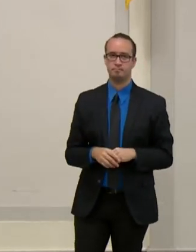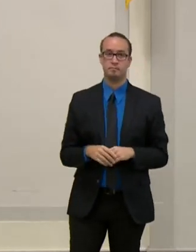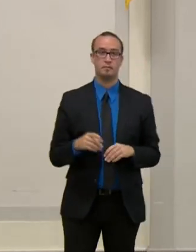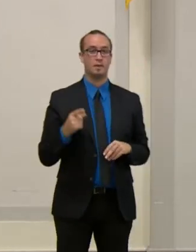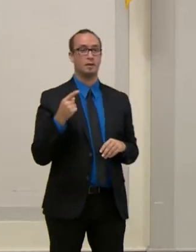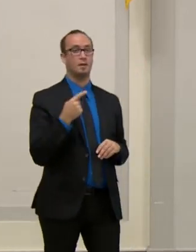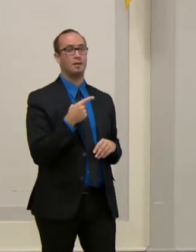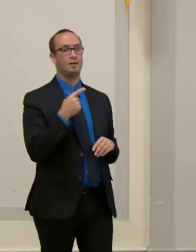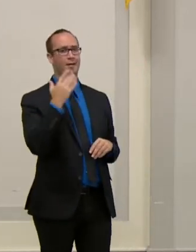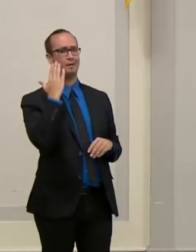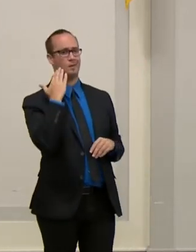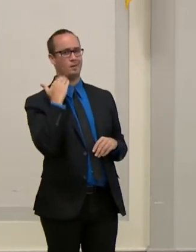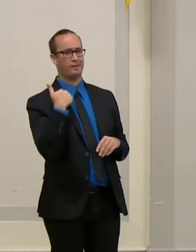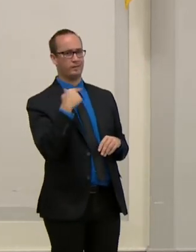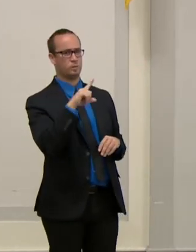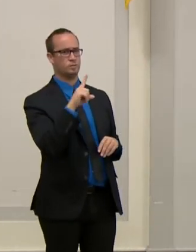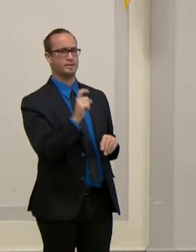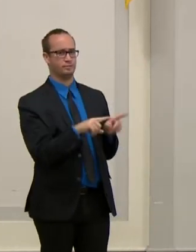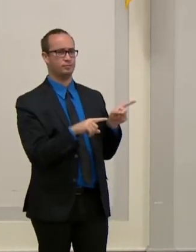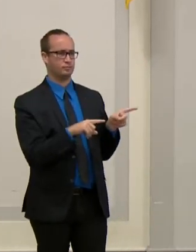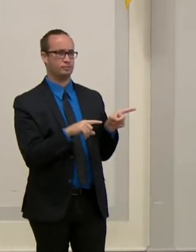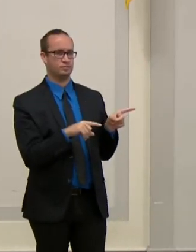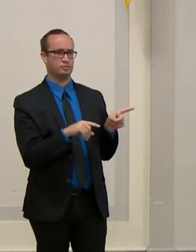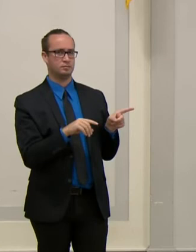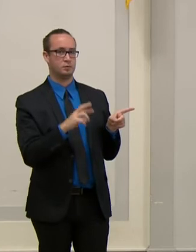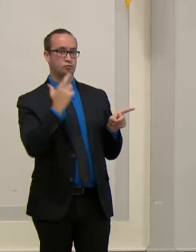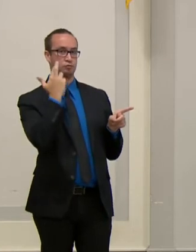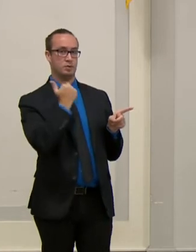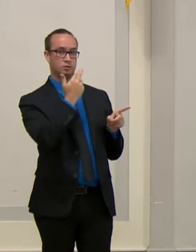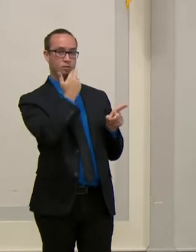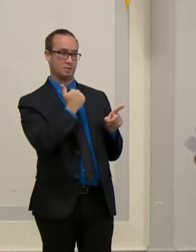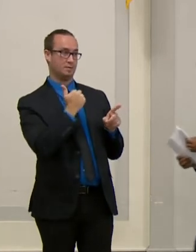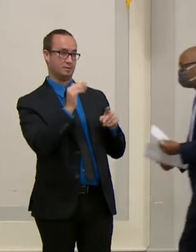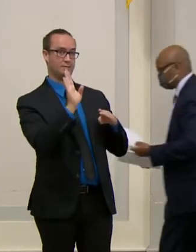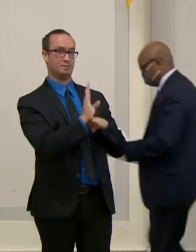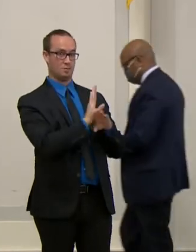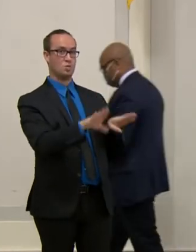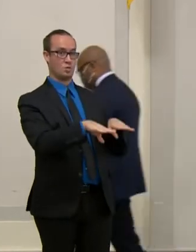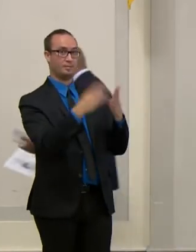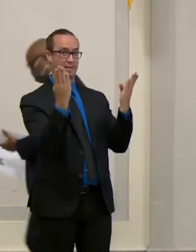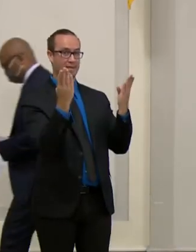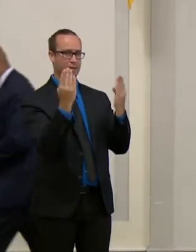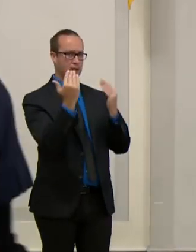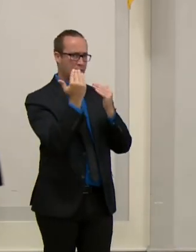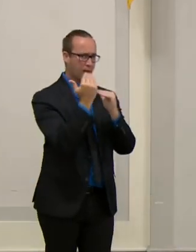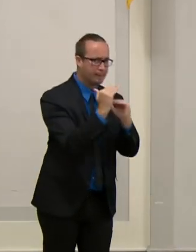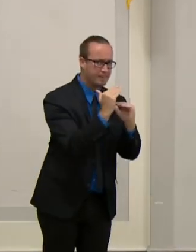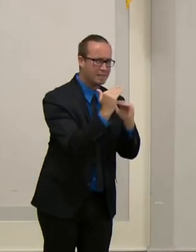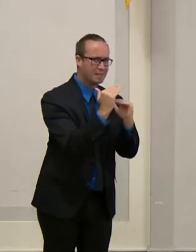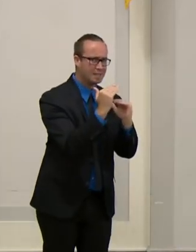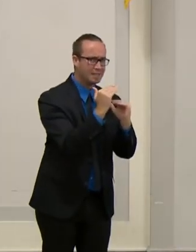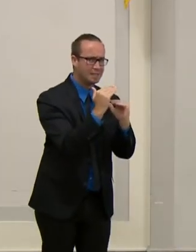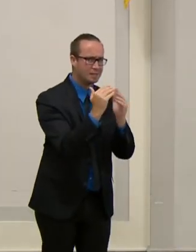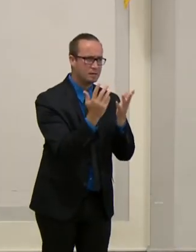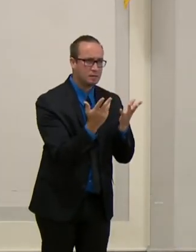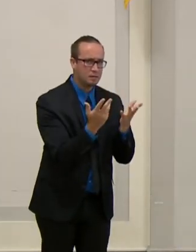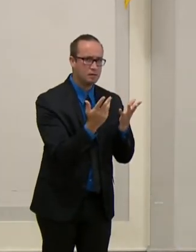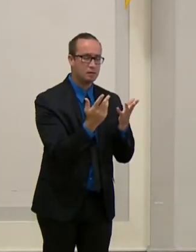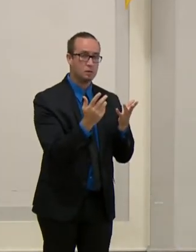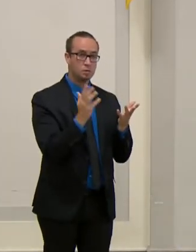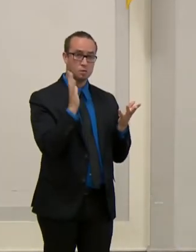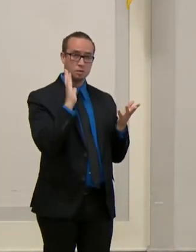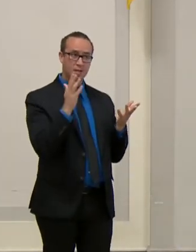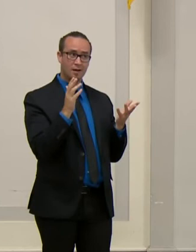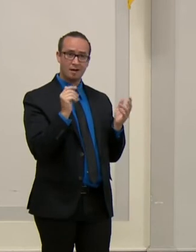restaurants can open with, of course, limited capacity. When do you think we can get back to having public meetings like BOE? A lot are still virtual right